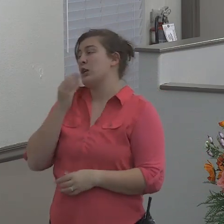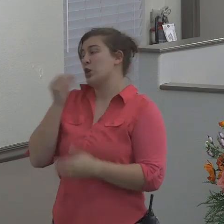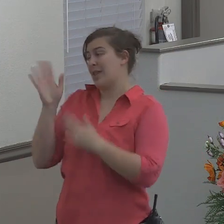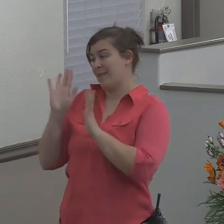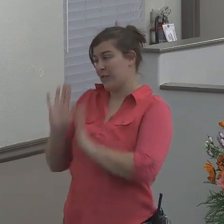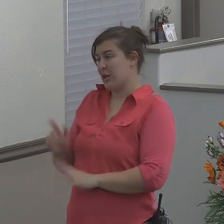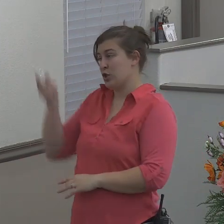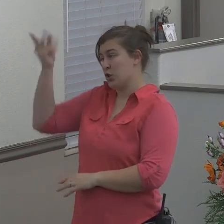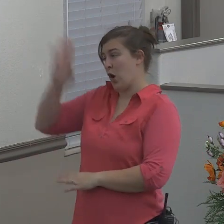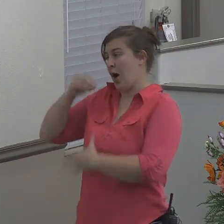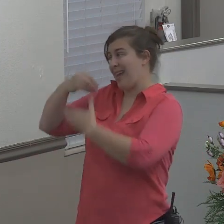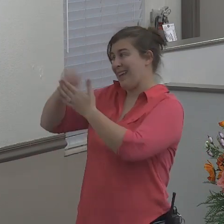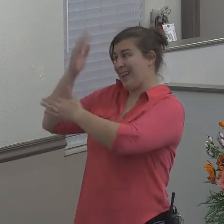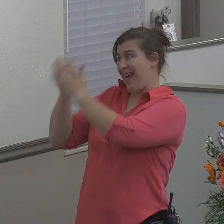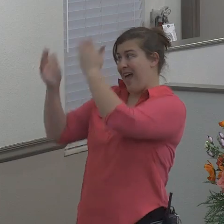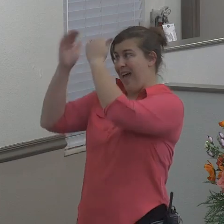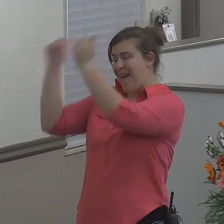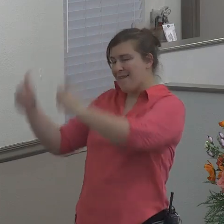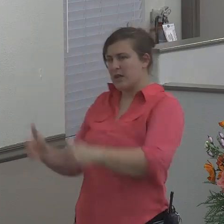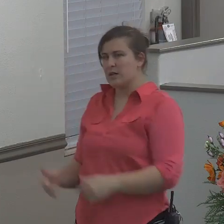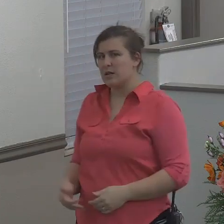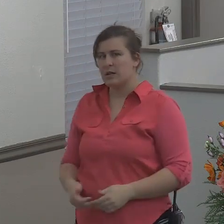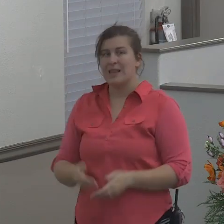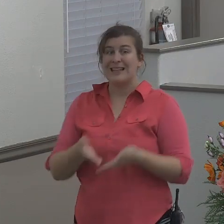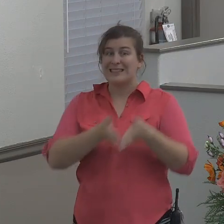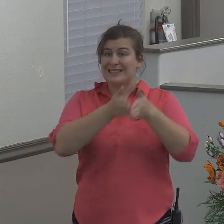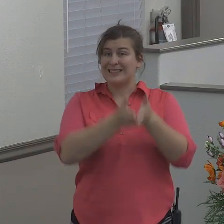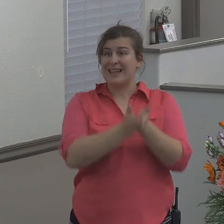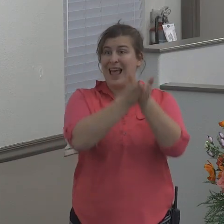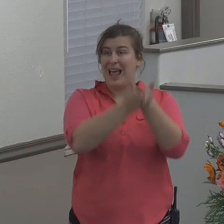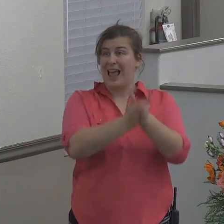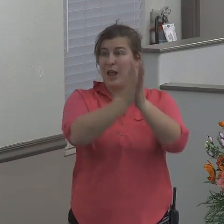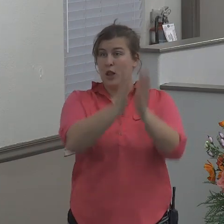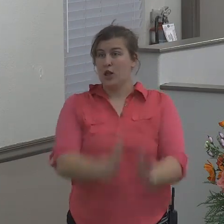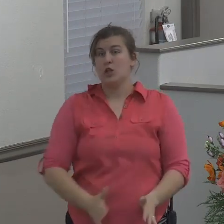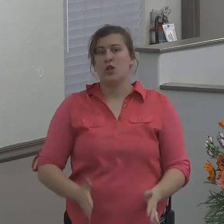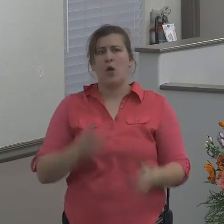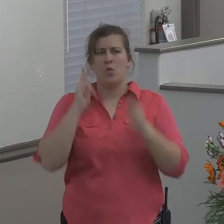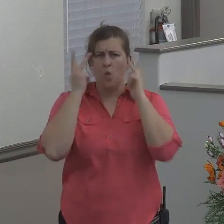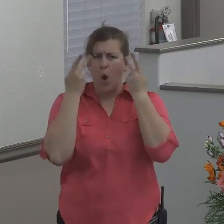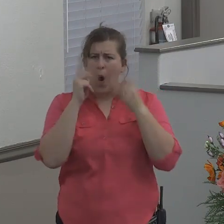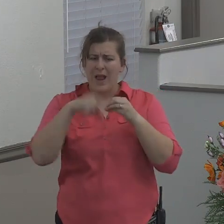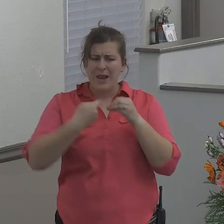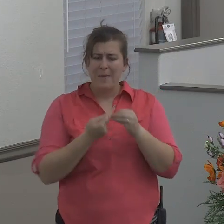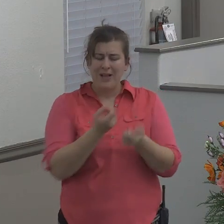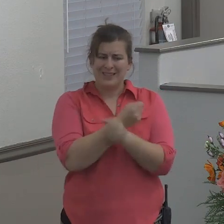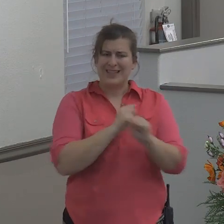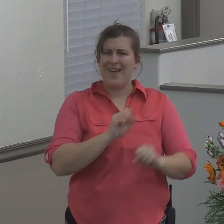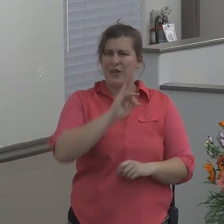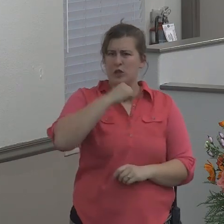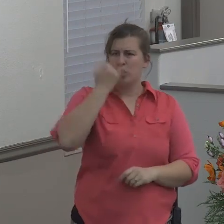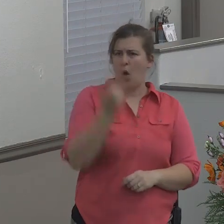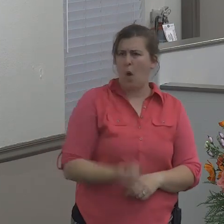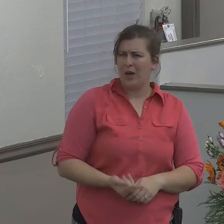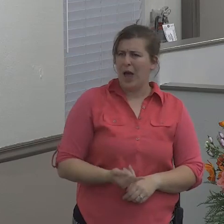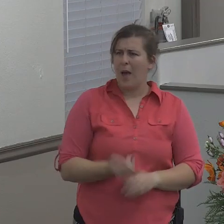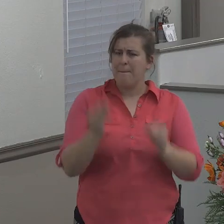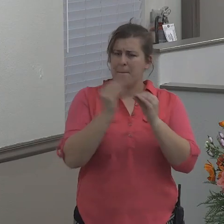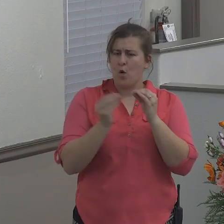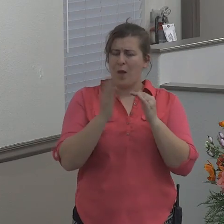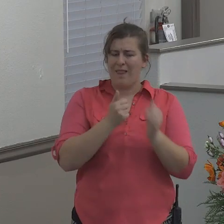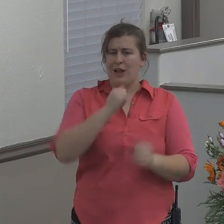God of heaven. These sailors are more worried about saving his life than he is worried about them.